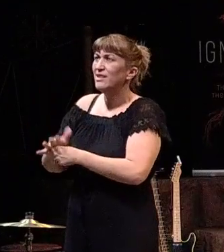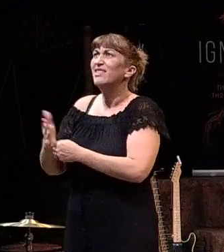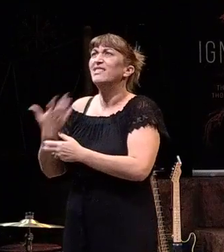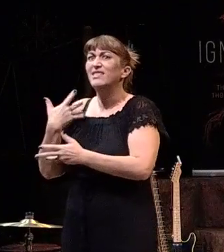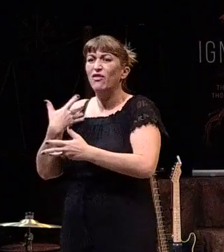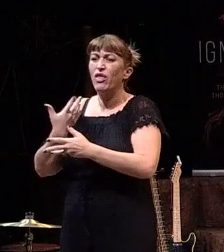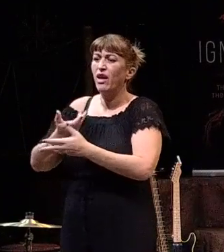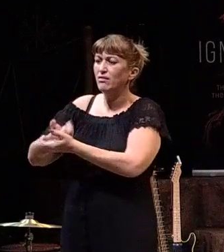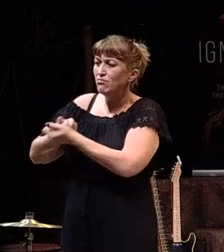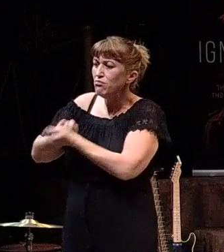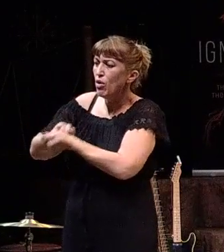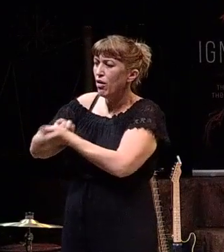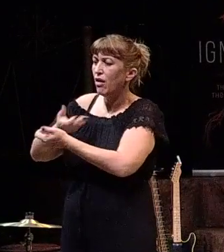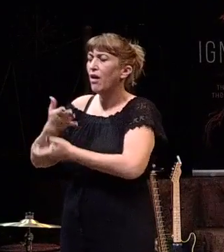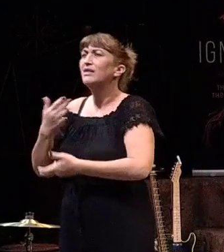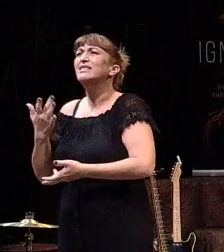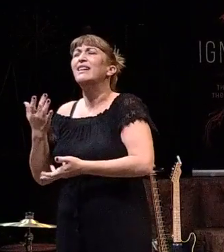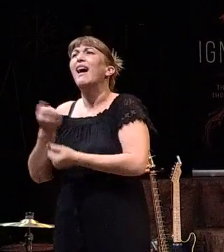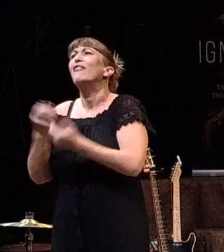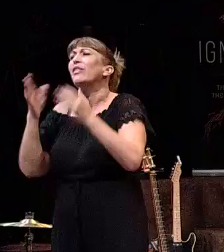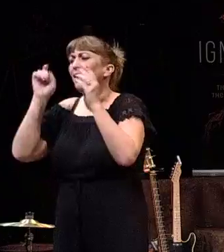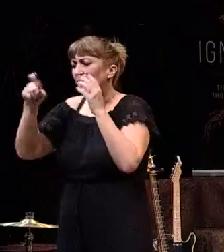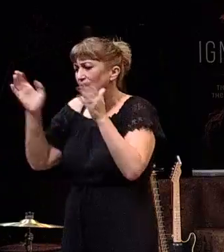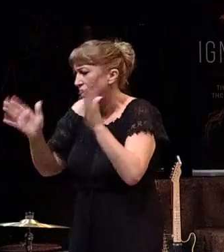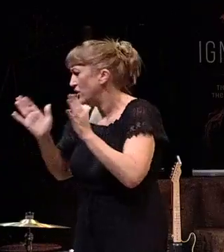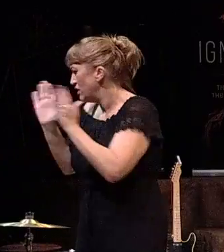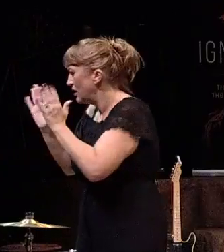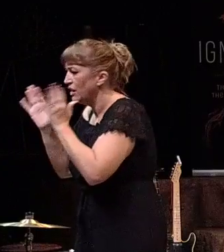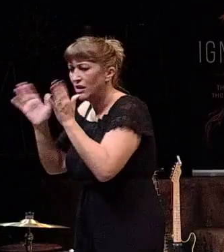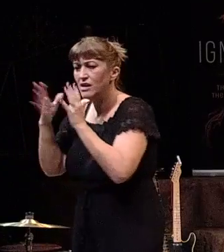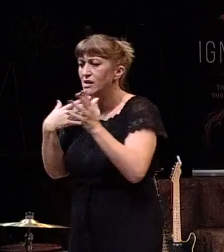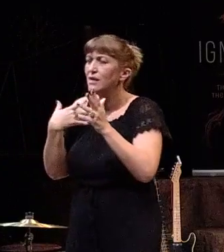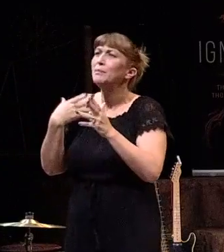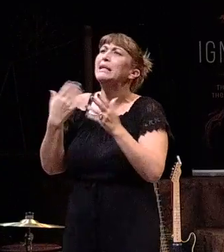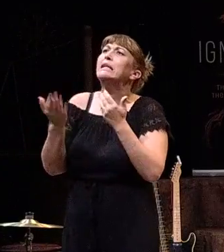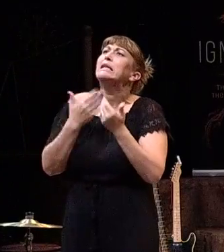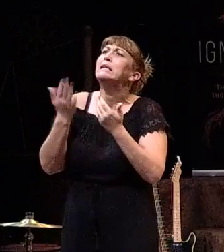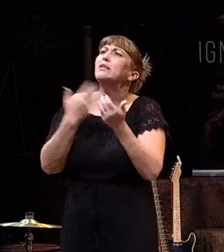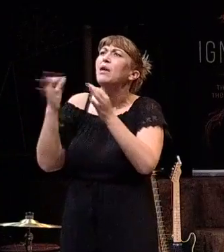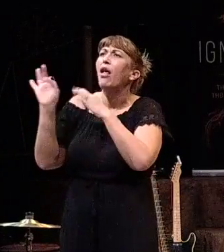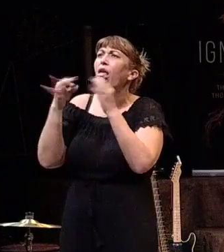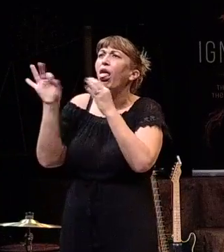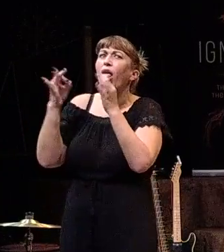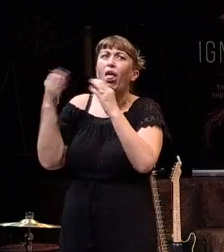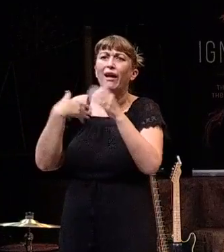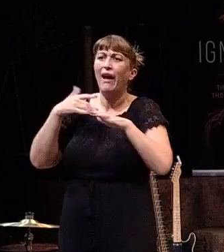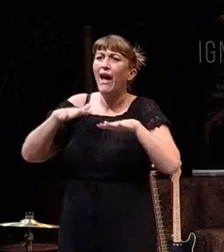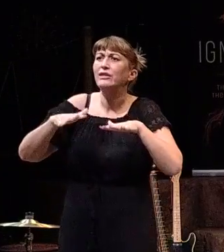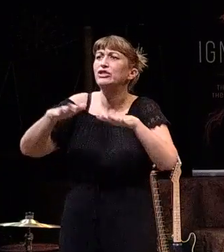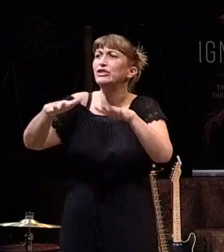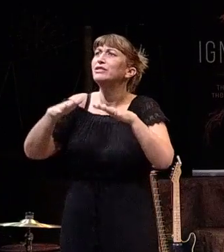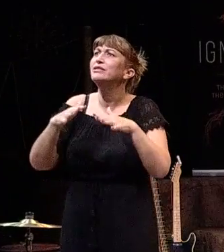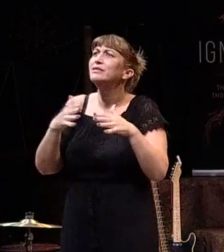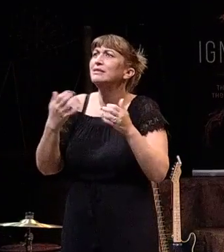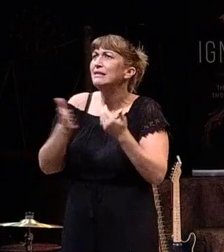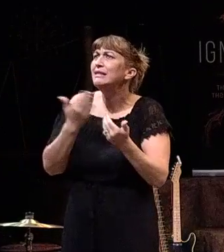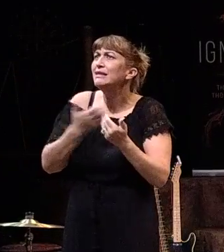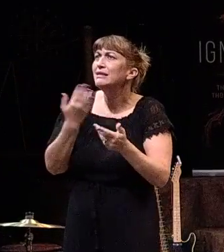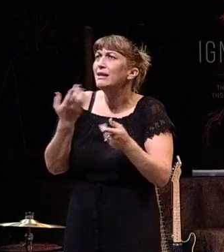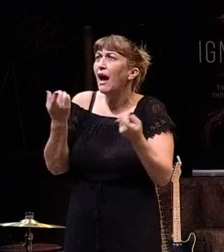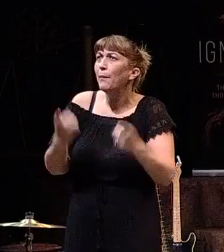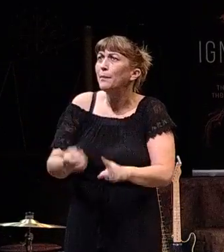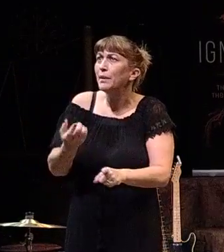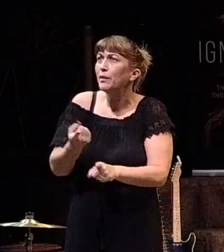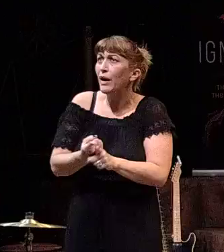us from different angles. Everything needs our attention. And it can be so easy to feel anxious. It can be